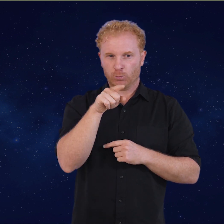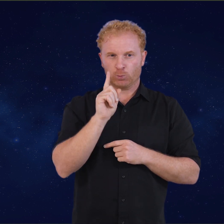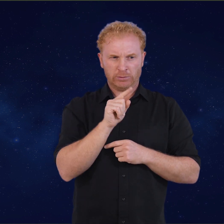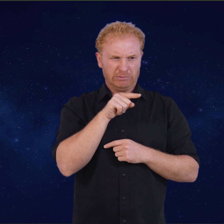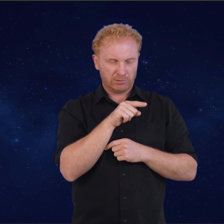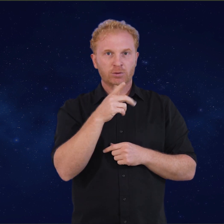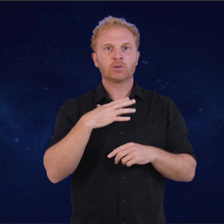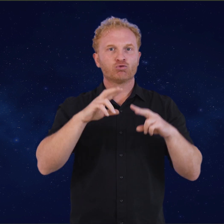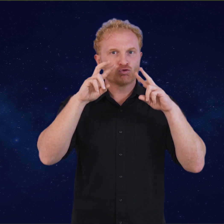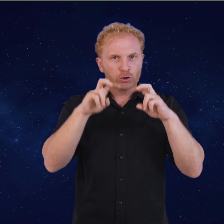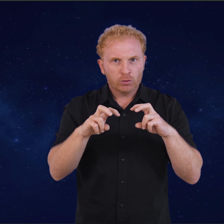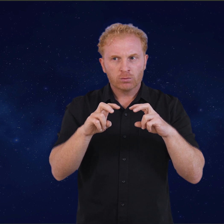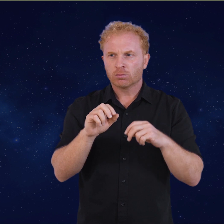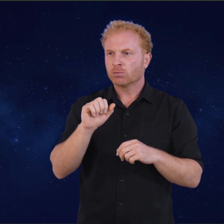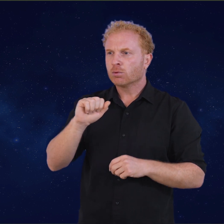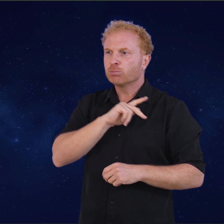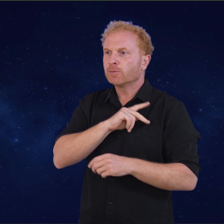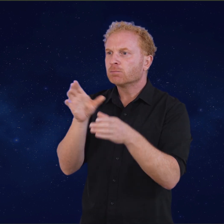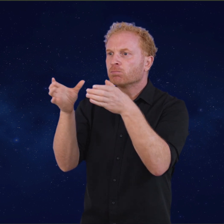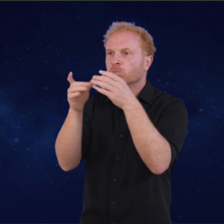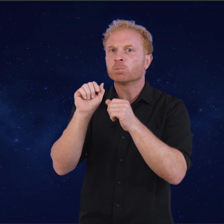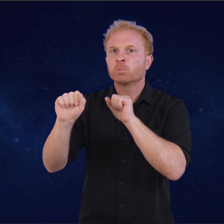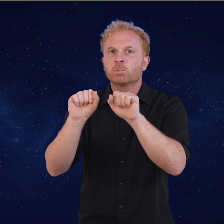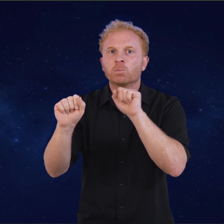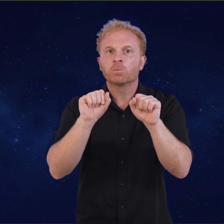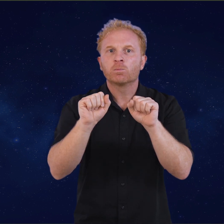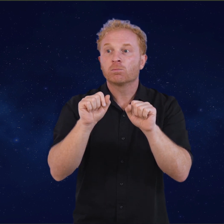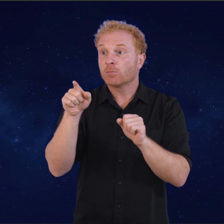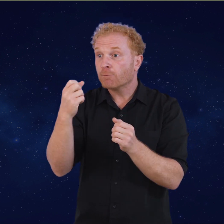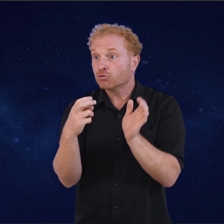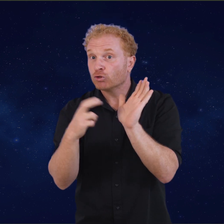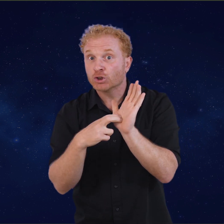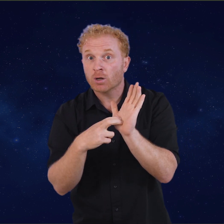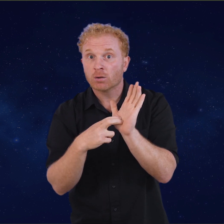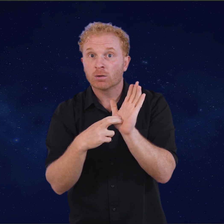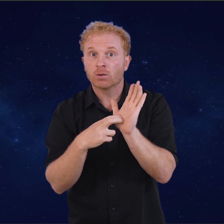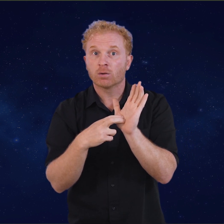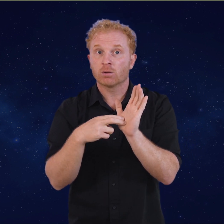accountable to create a safe environment for you if you are choosing to access psychedelic therapy.